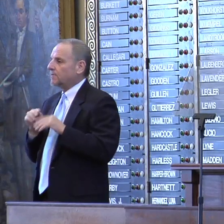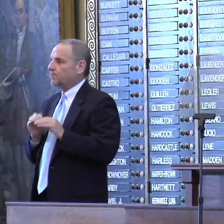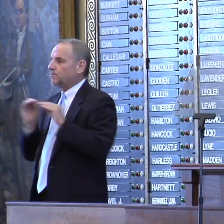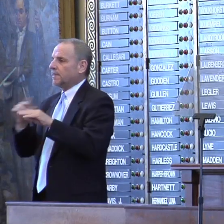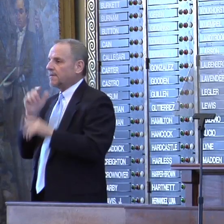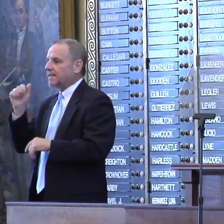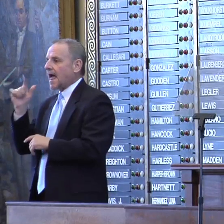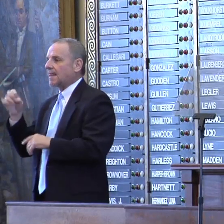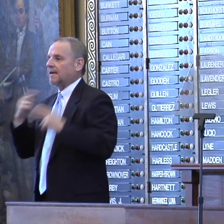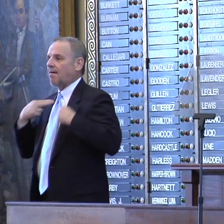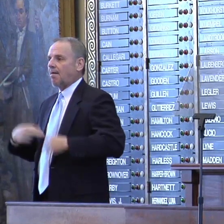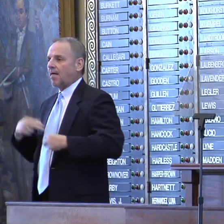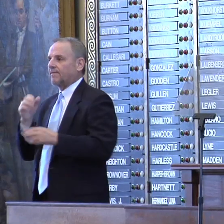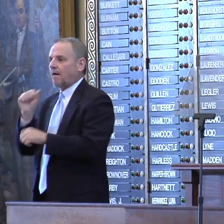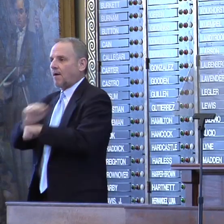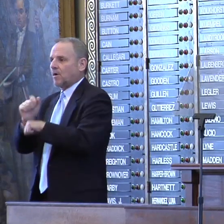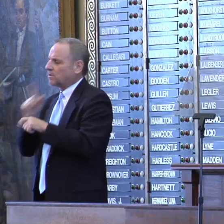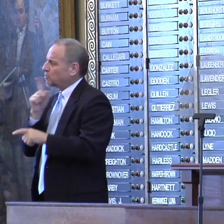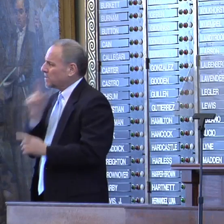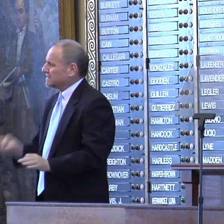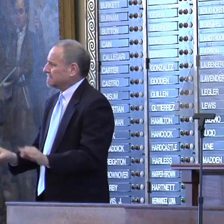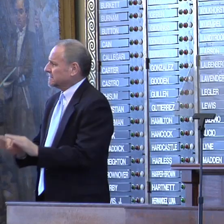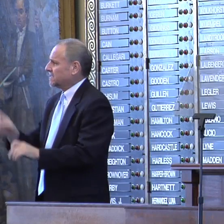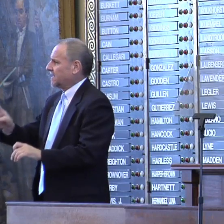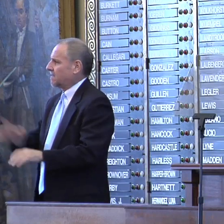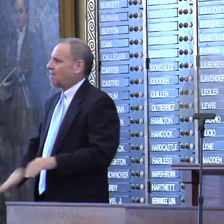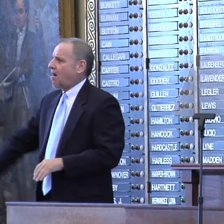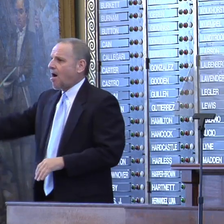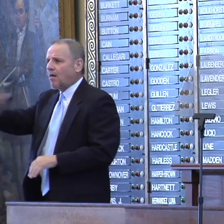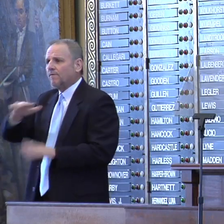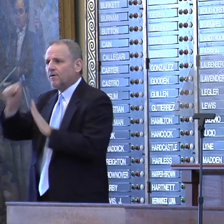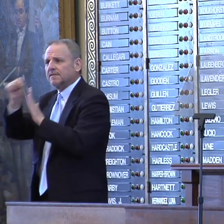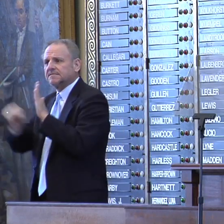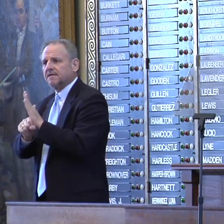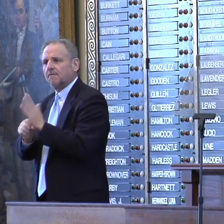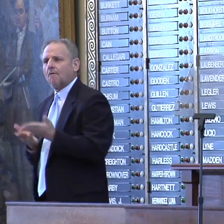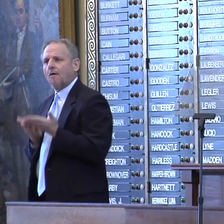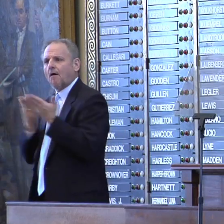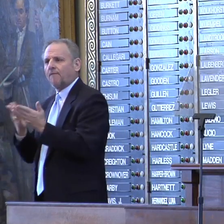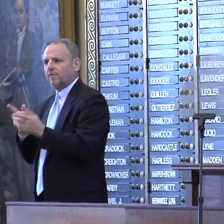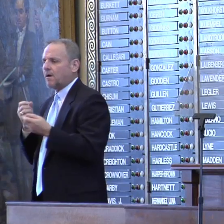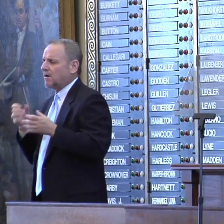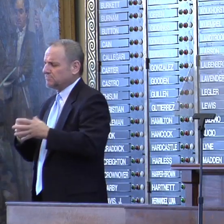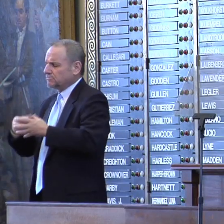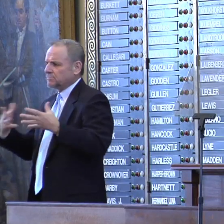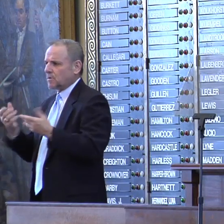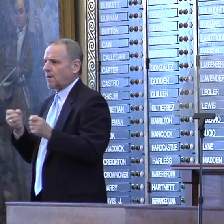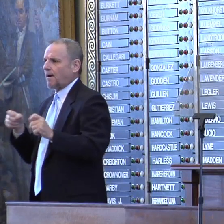occupations, which are critically needed across our state, offer immense opportunity